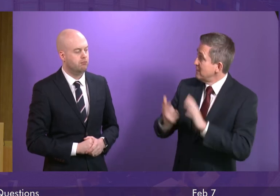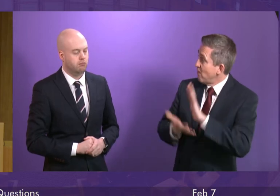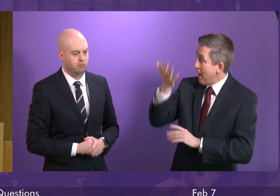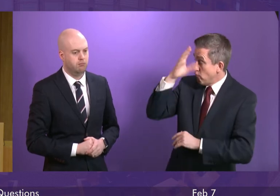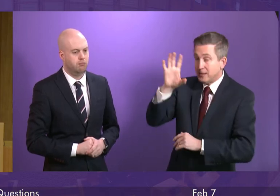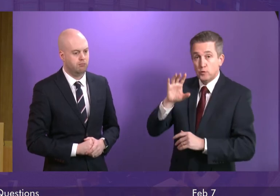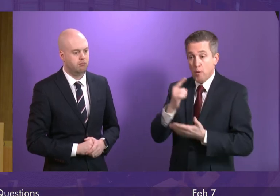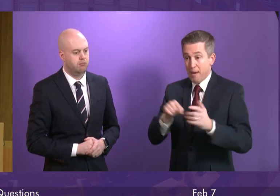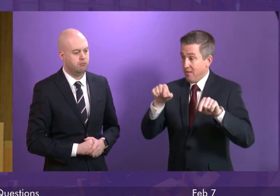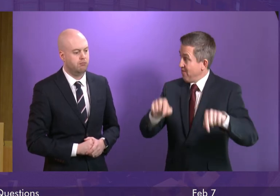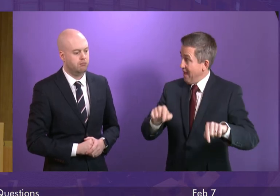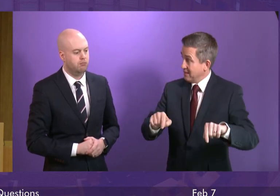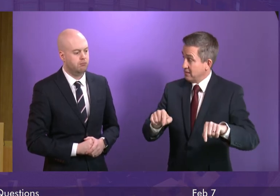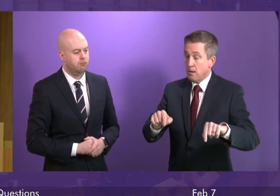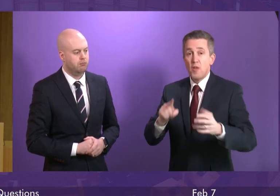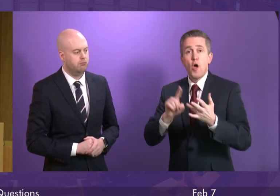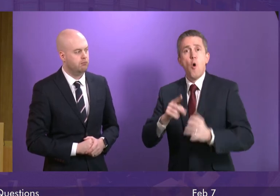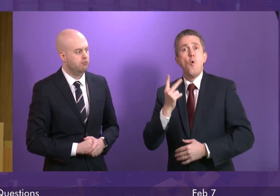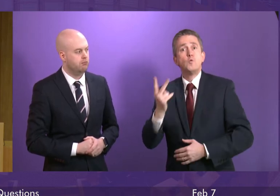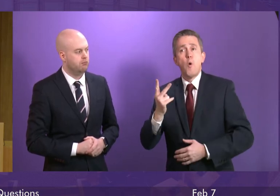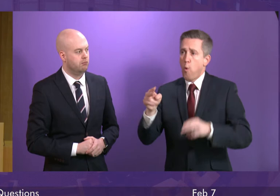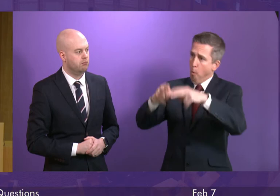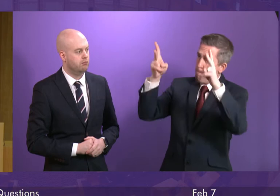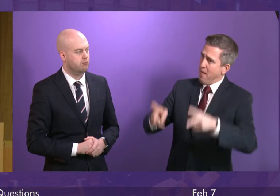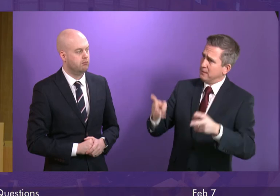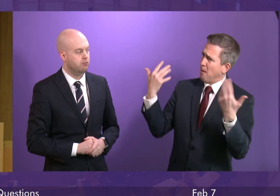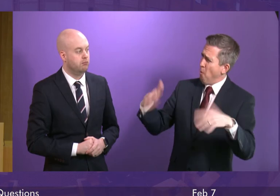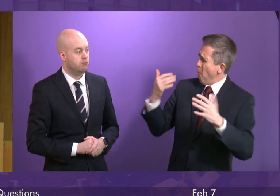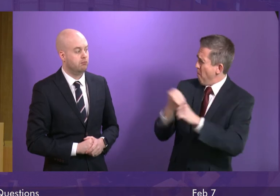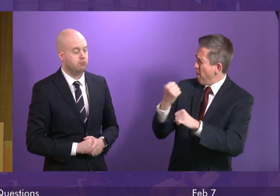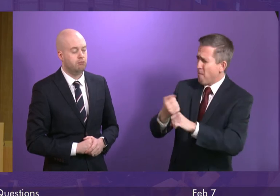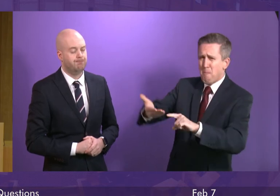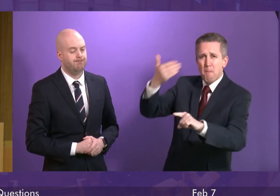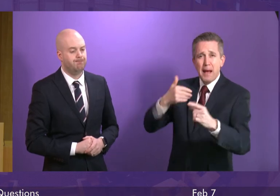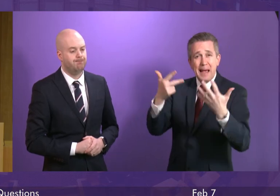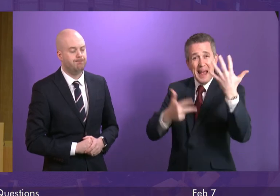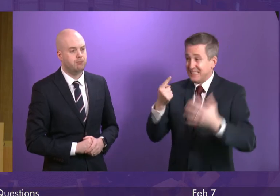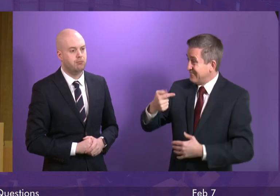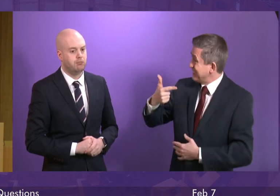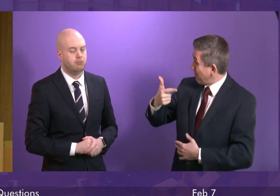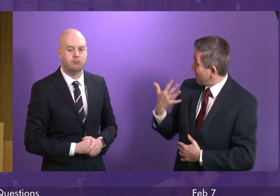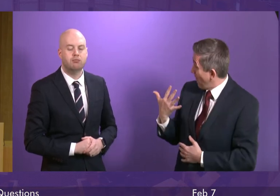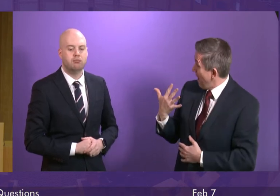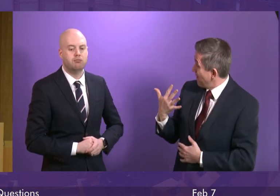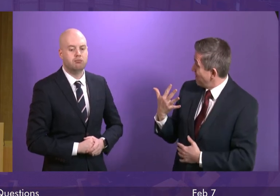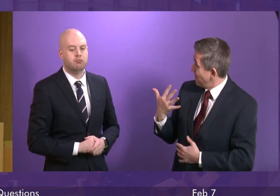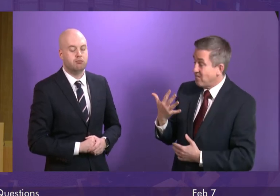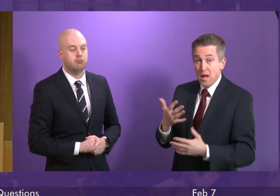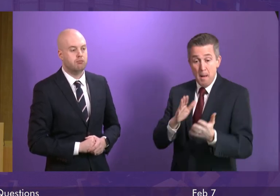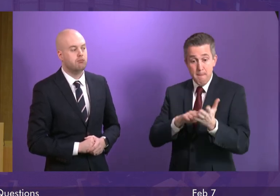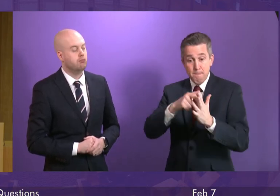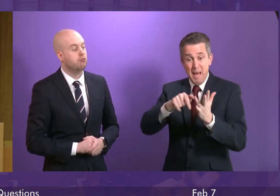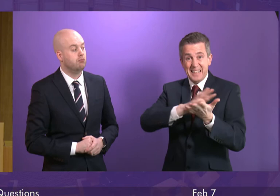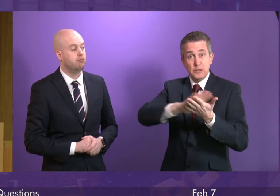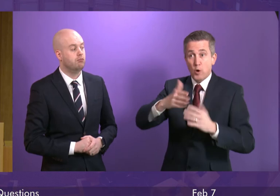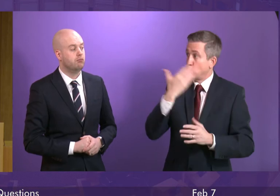that. But another concern is that the O2 building, whilst being iconic, was built in 1875, older than the Macintosh School